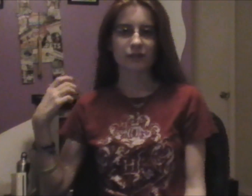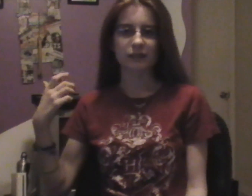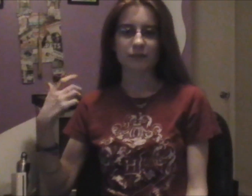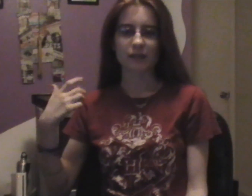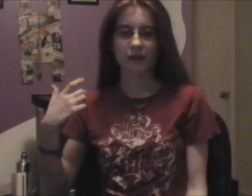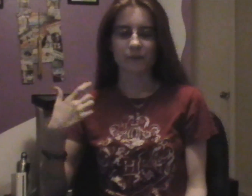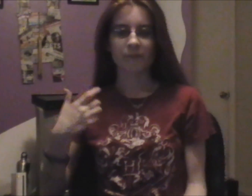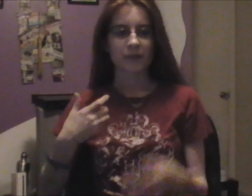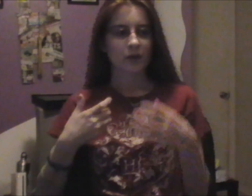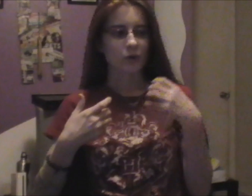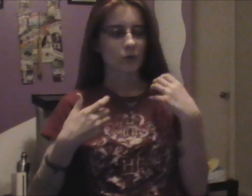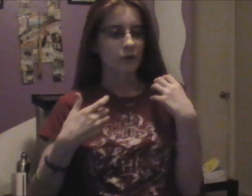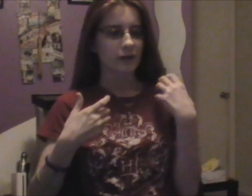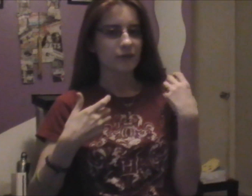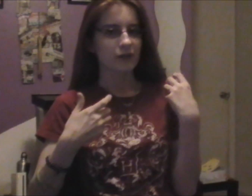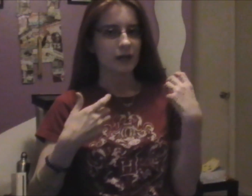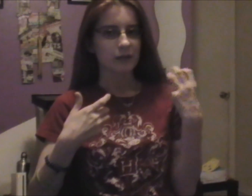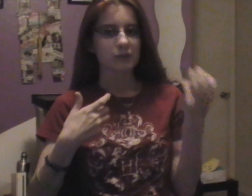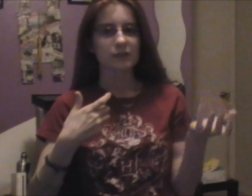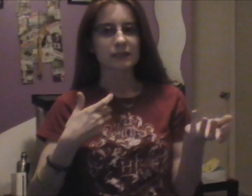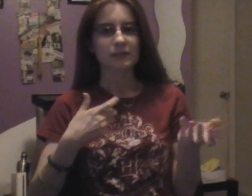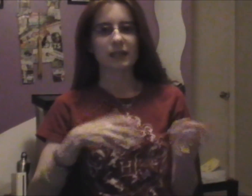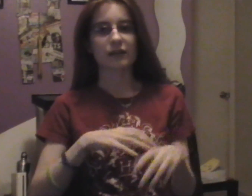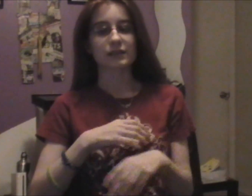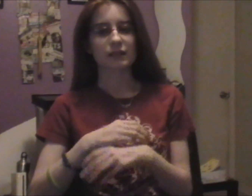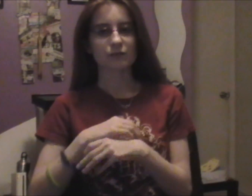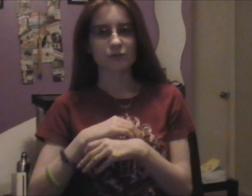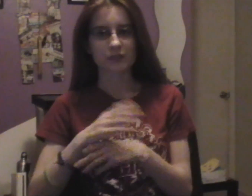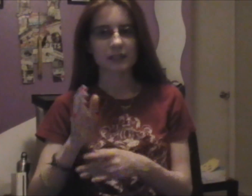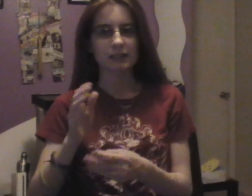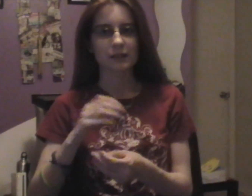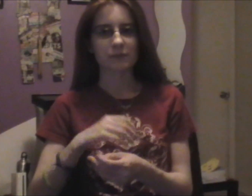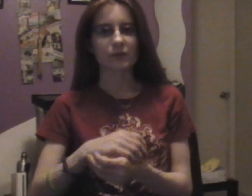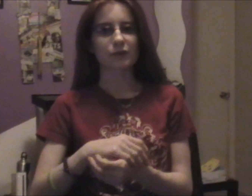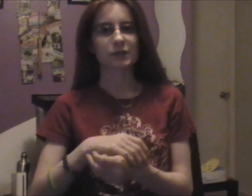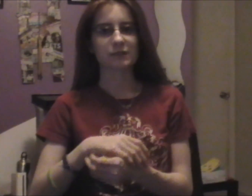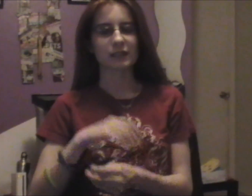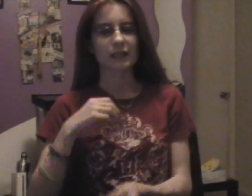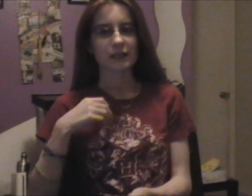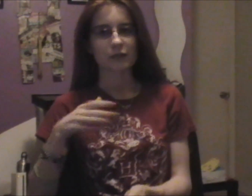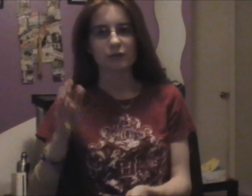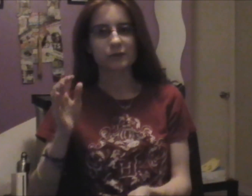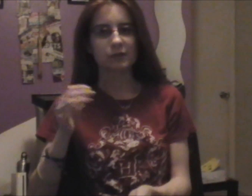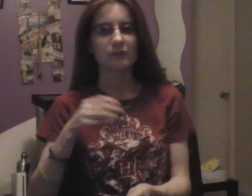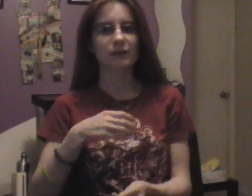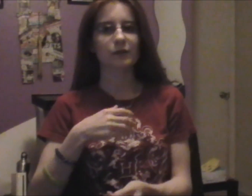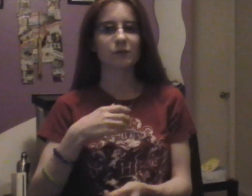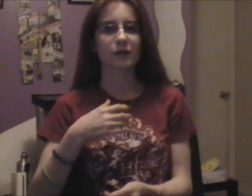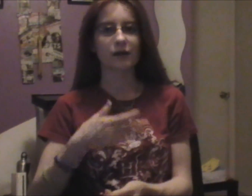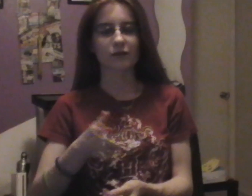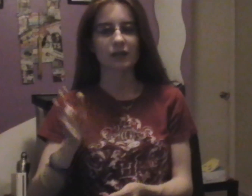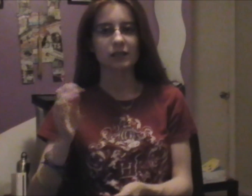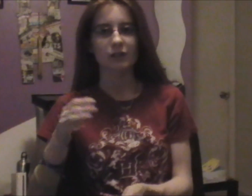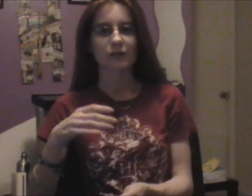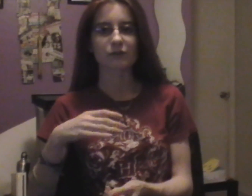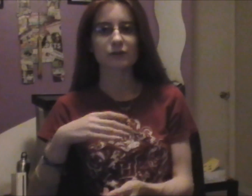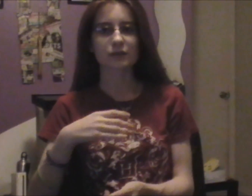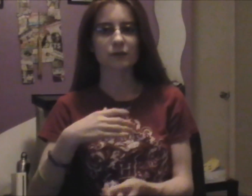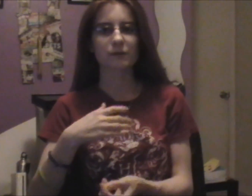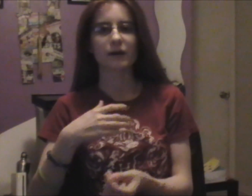read something or if I'm doing something else, it really isn't important to me to get that Rude21 coupon or that Charlotte Roos coupon,